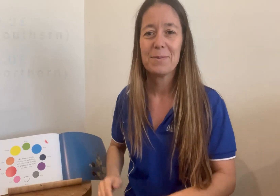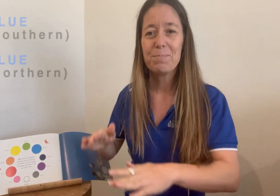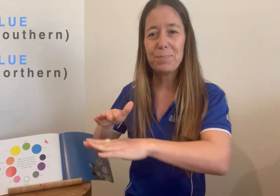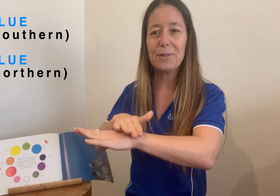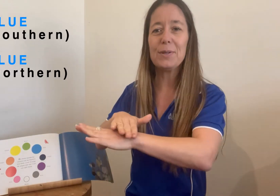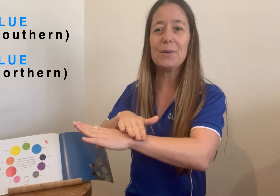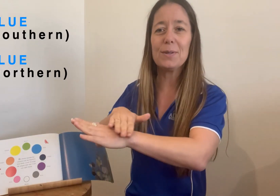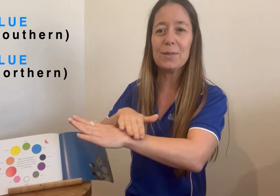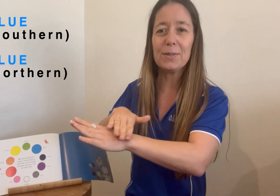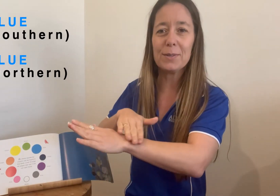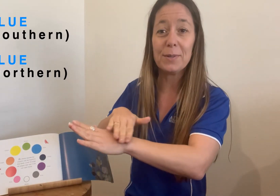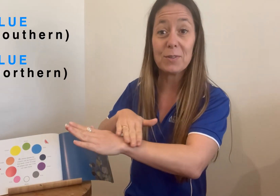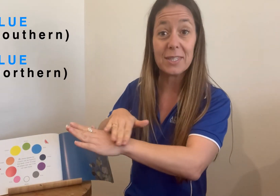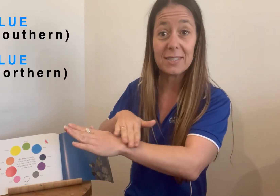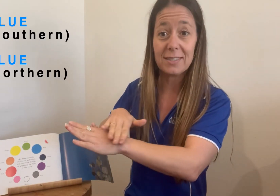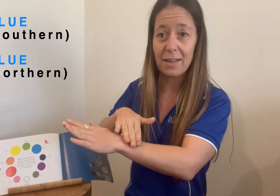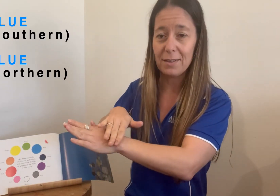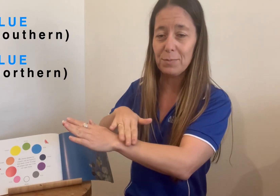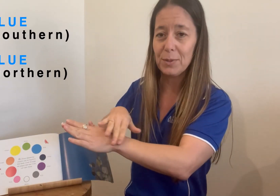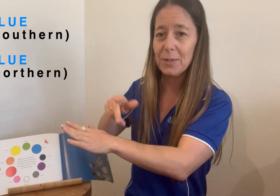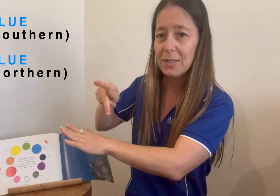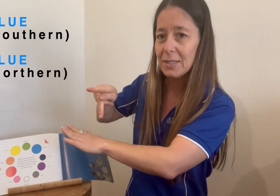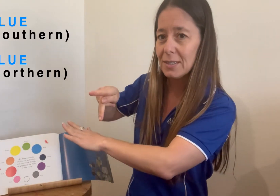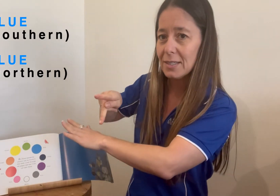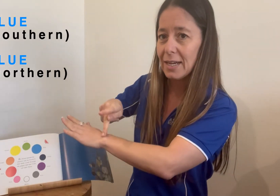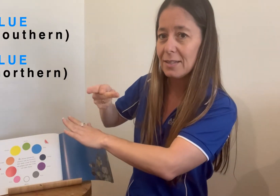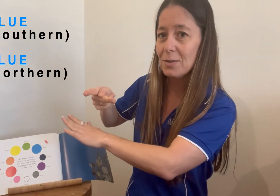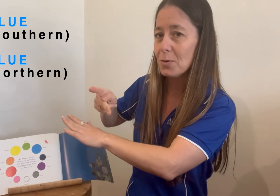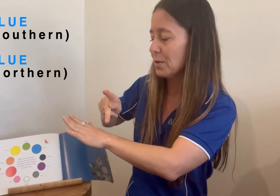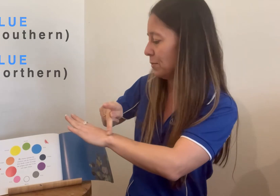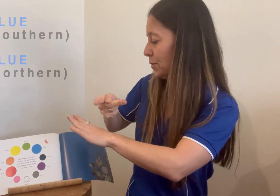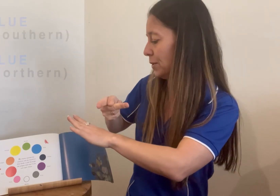Blue. We've got a southern blue and a northern blue.